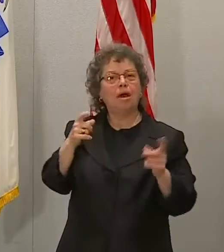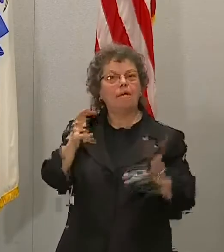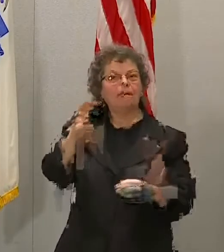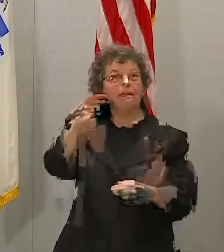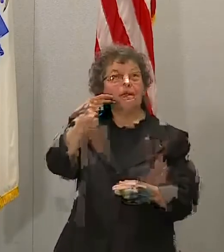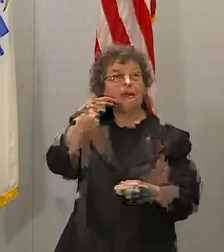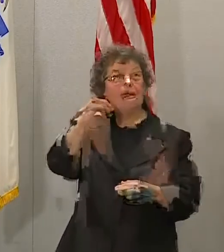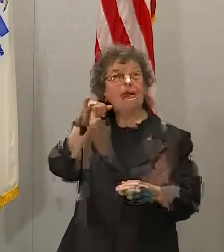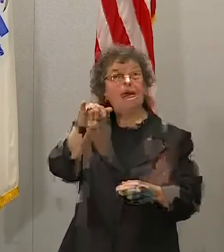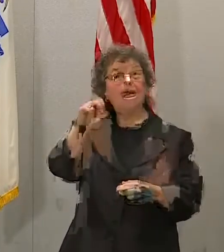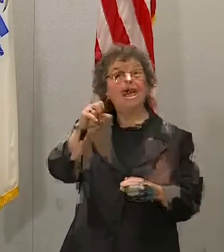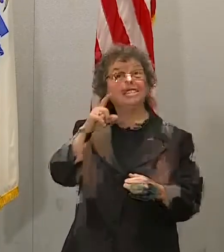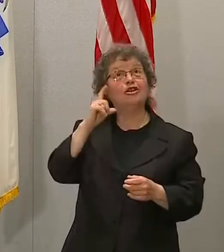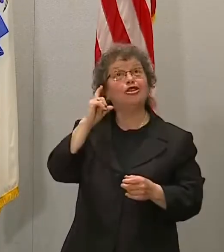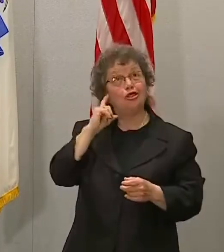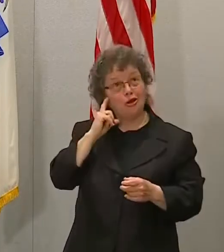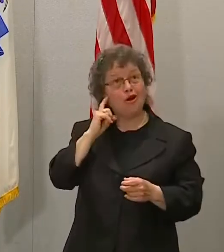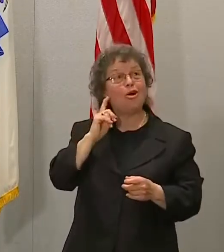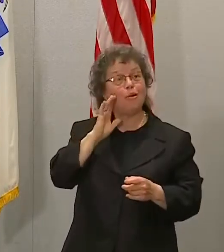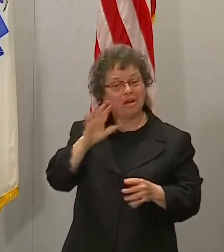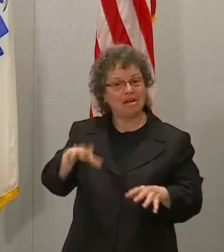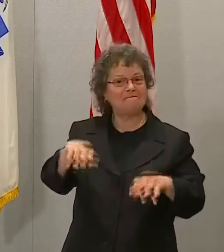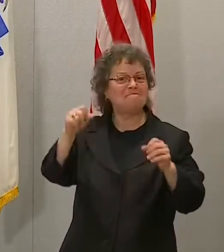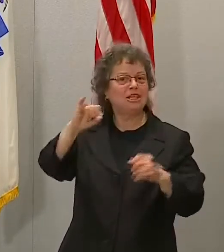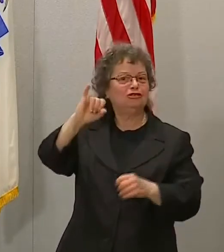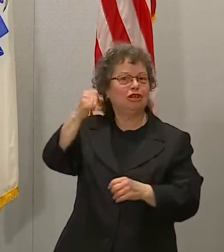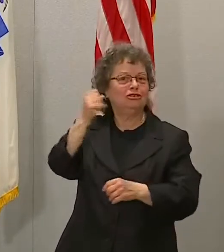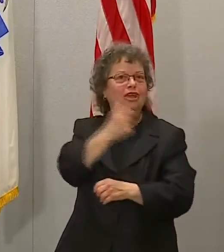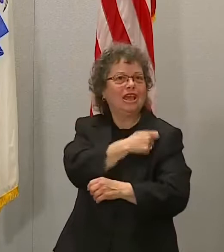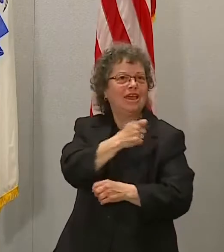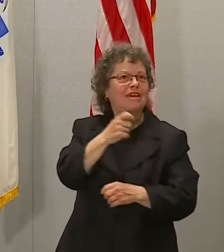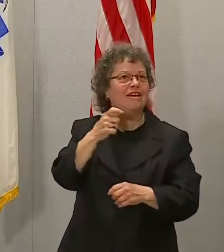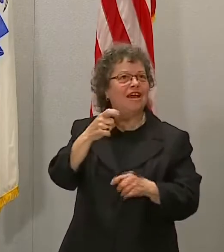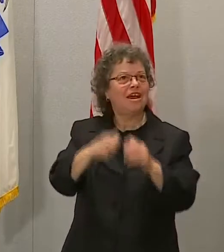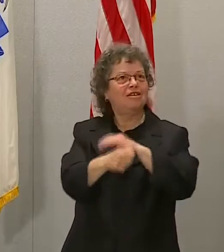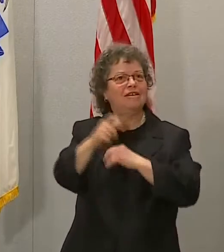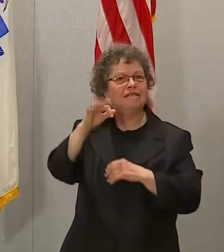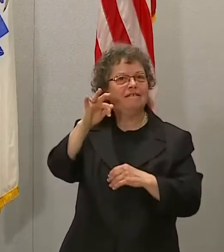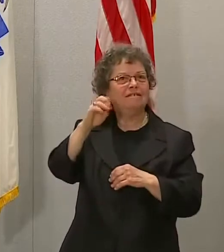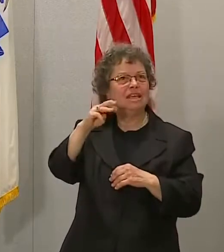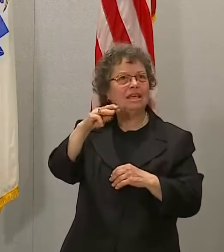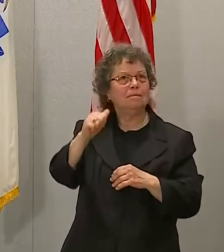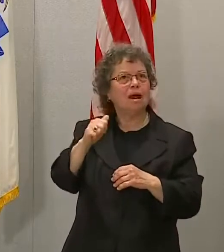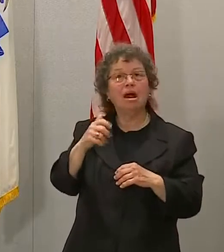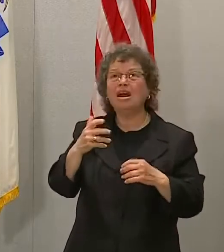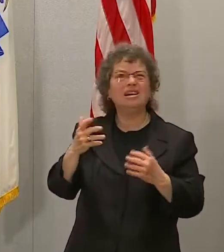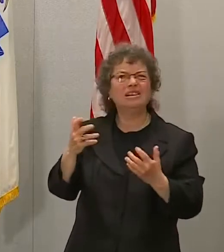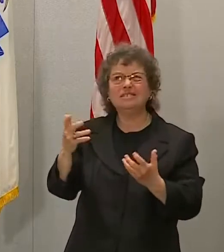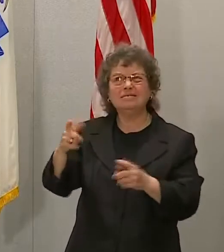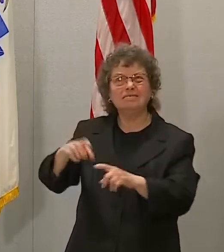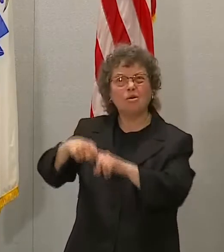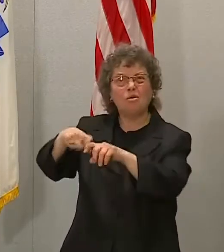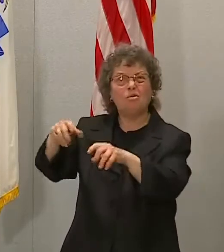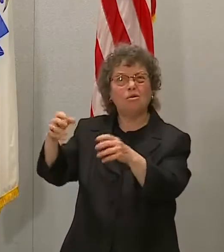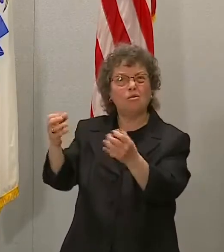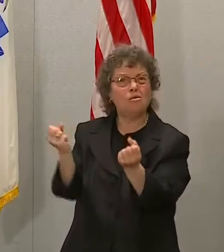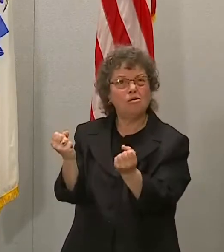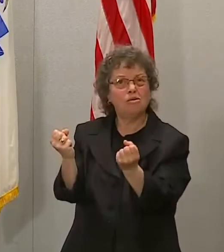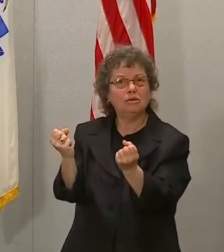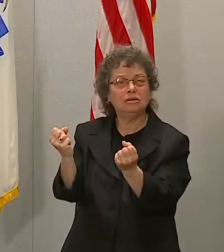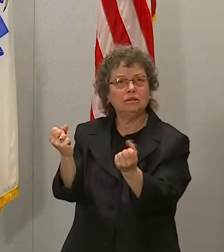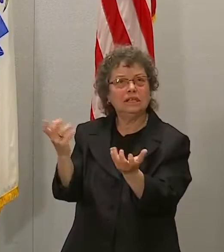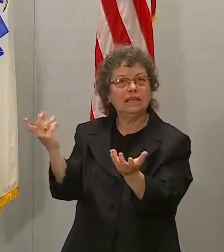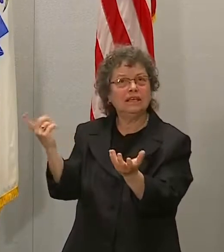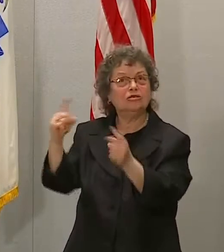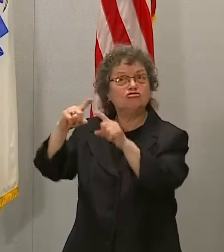program. What are you guys doing just to try to re-engineer the distribution on the back end? You were really too heavily relying on